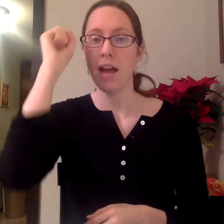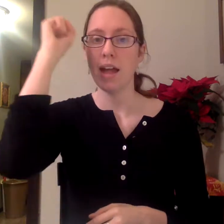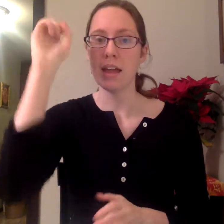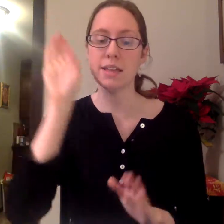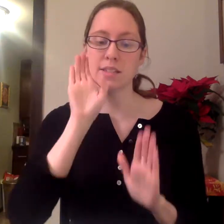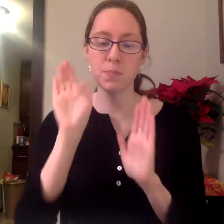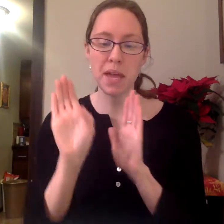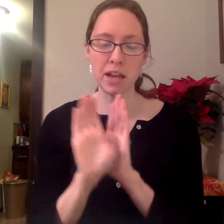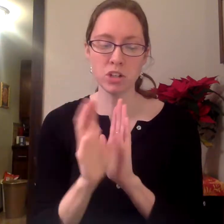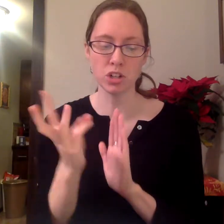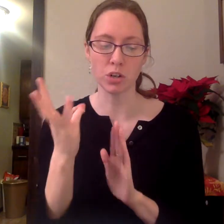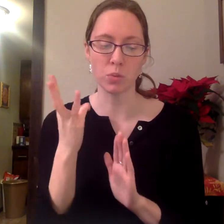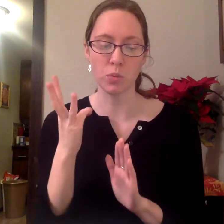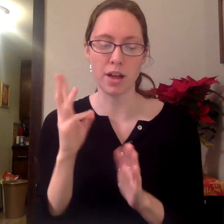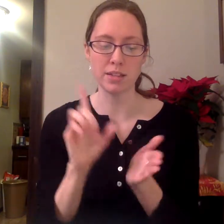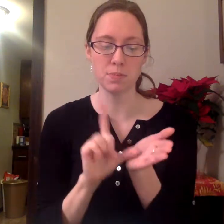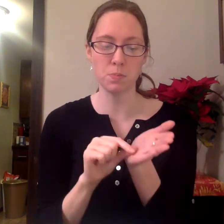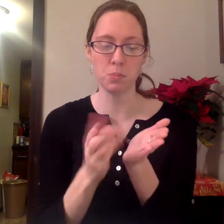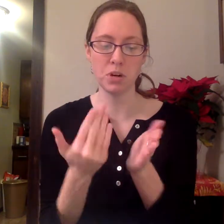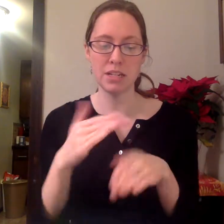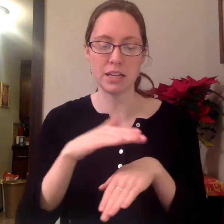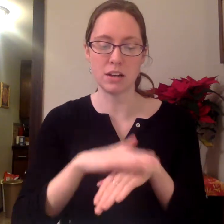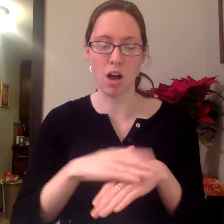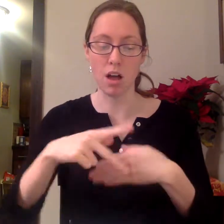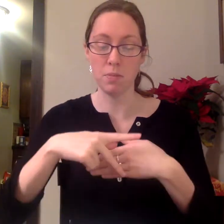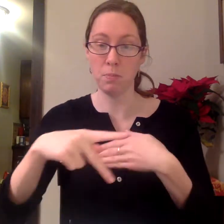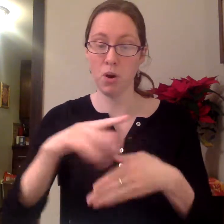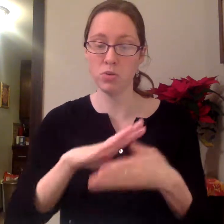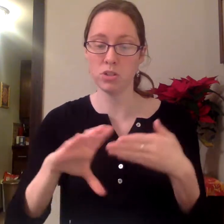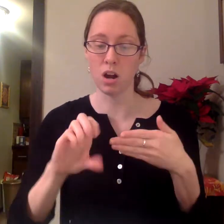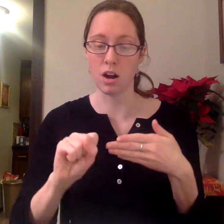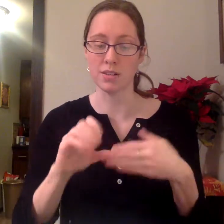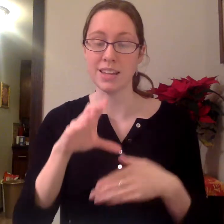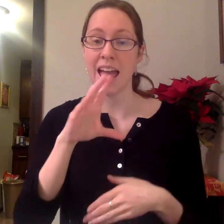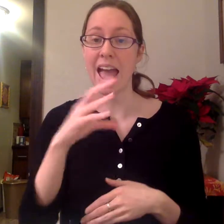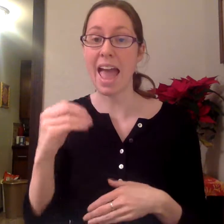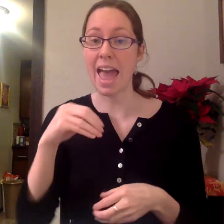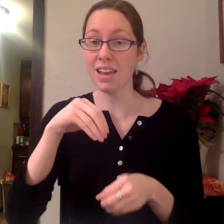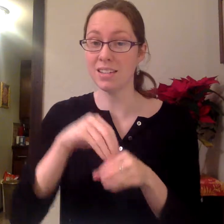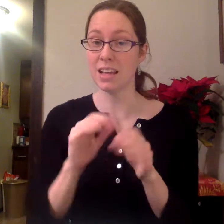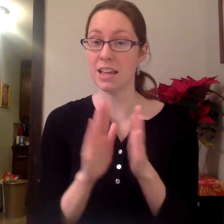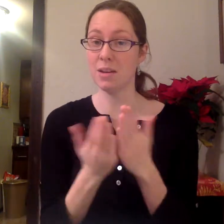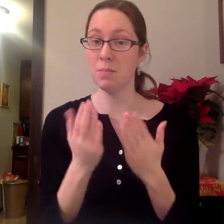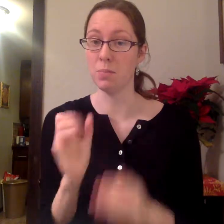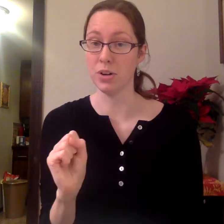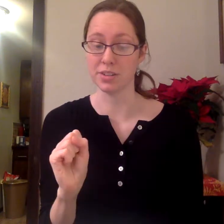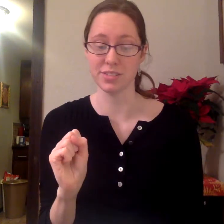His picture was printed on postcards and in books.